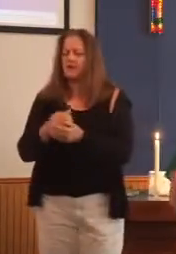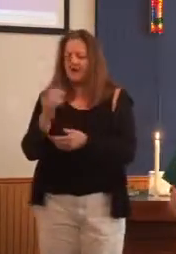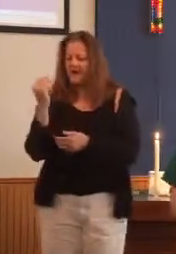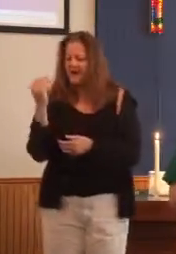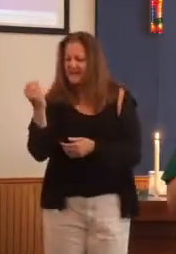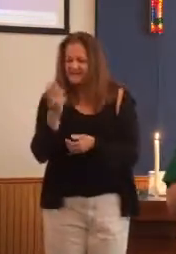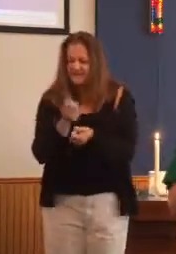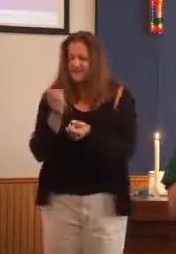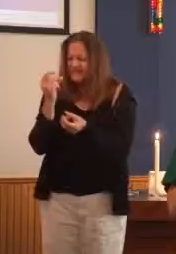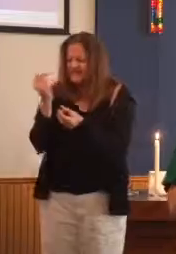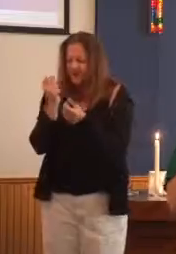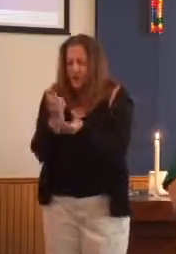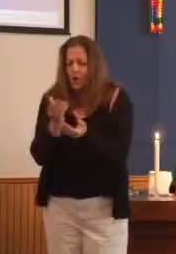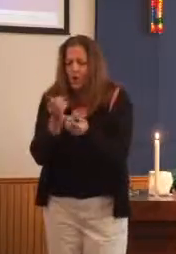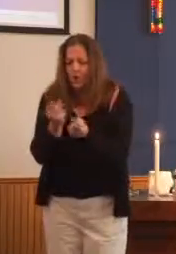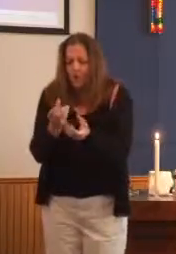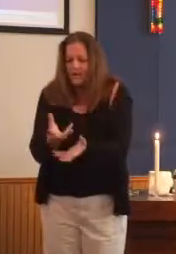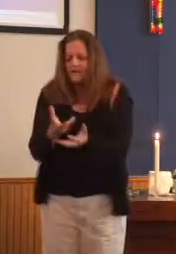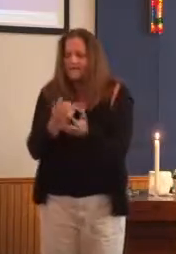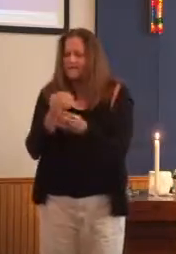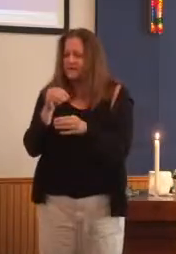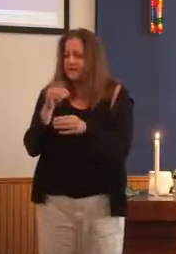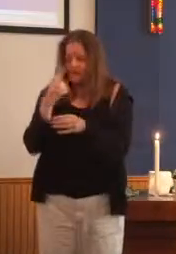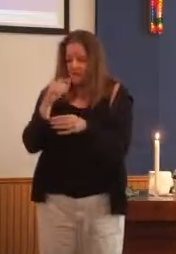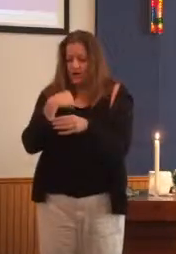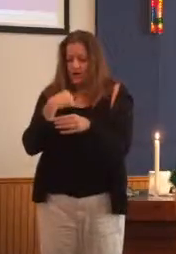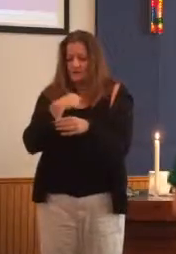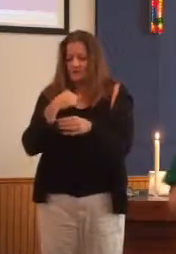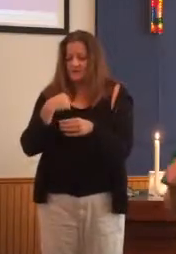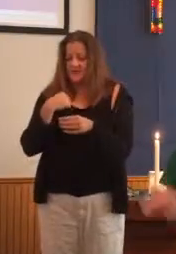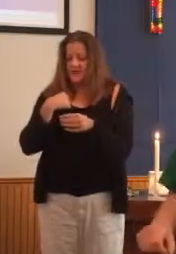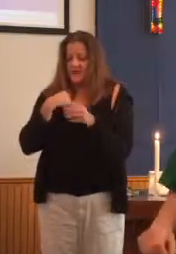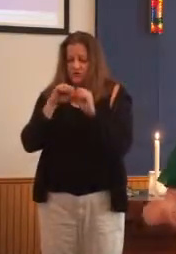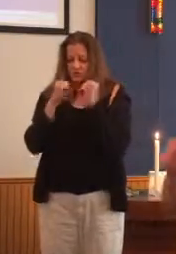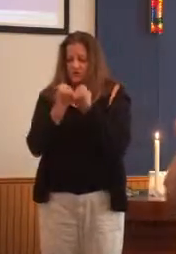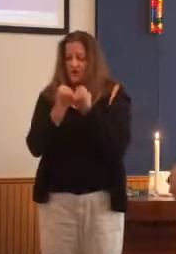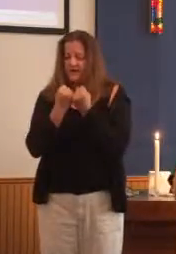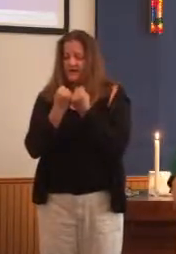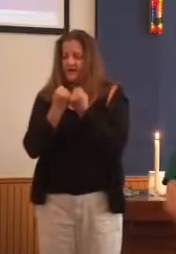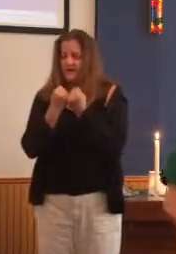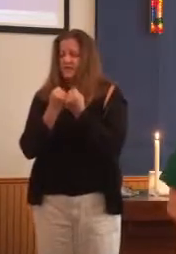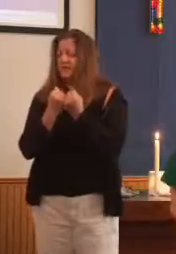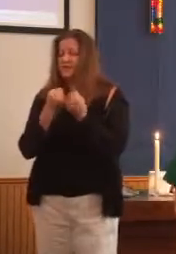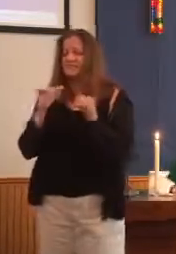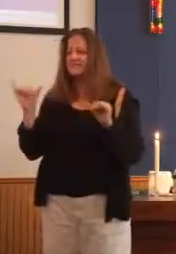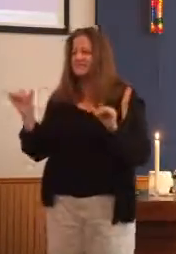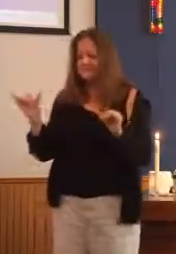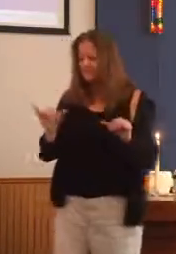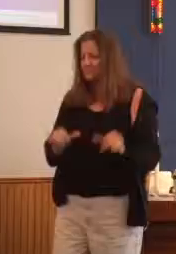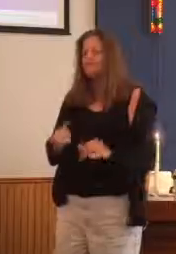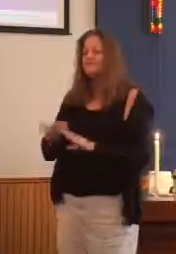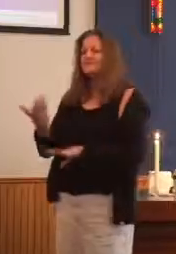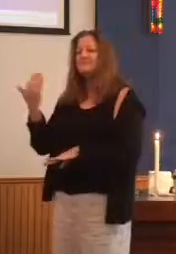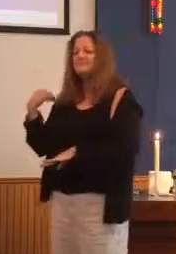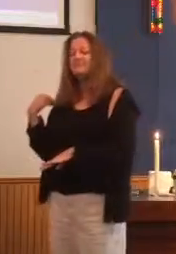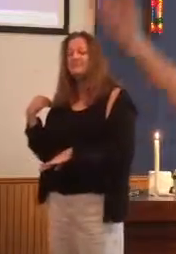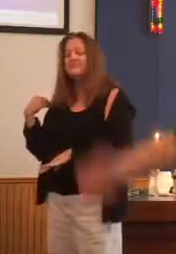seldom as important in our society today as it was in ancient times. But then again,